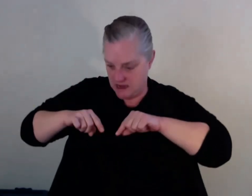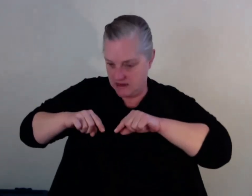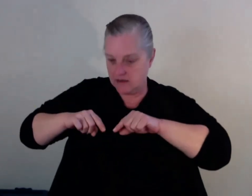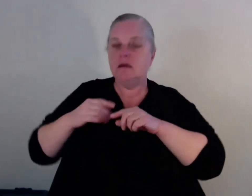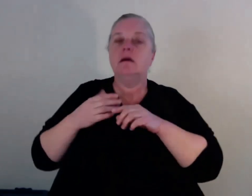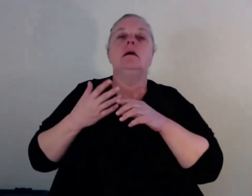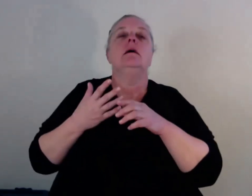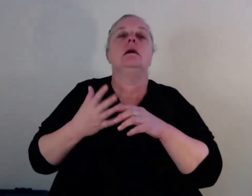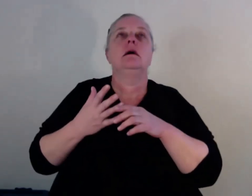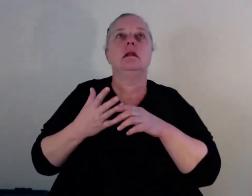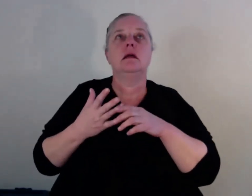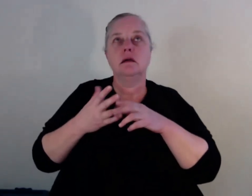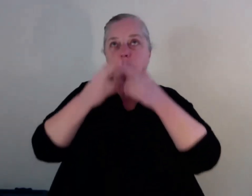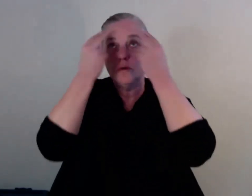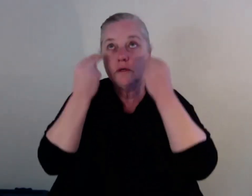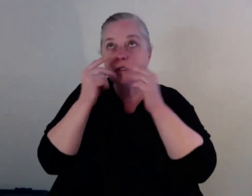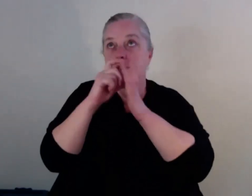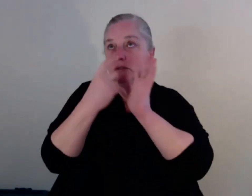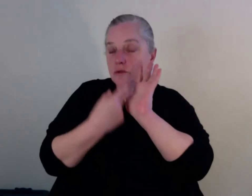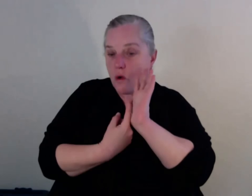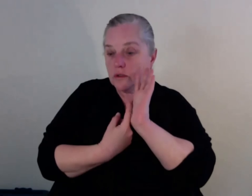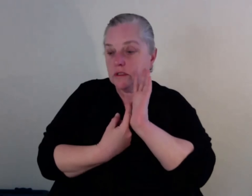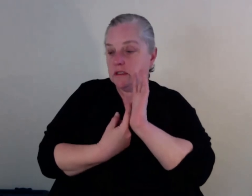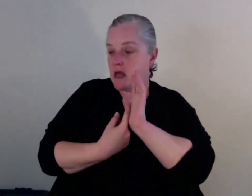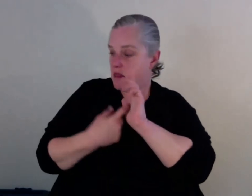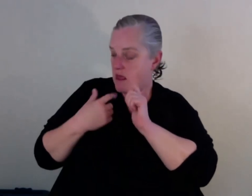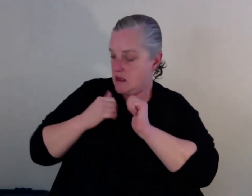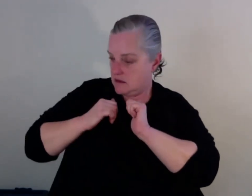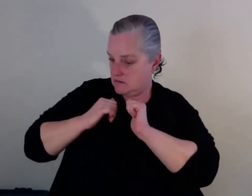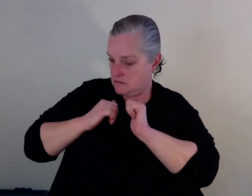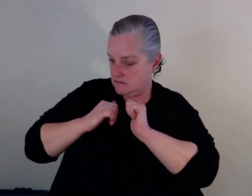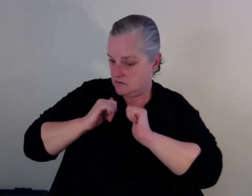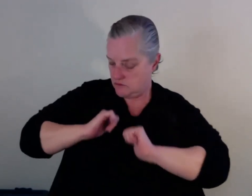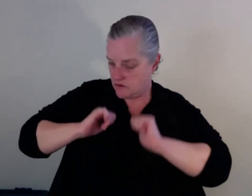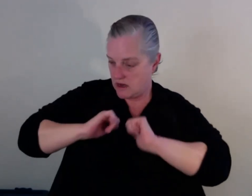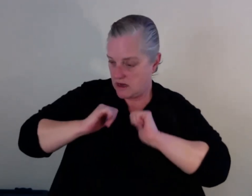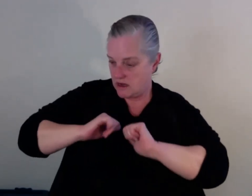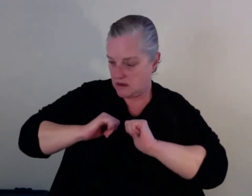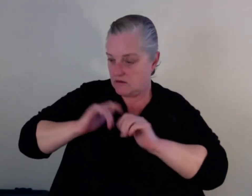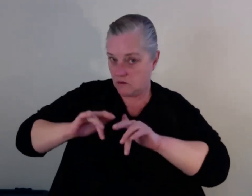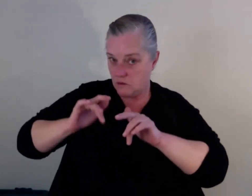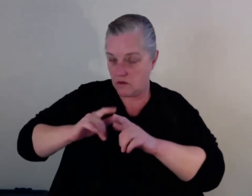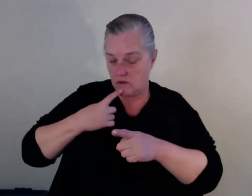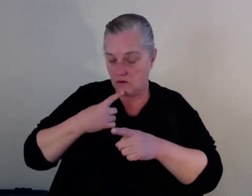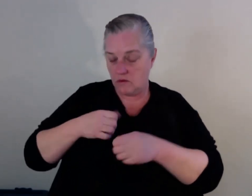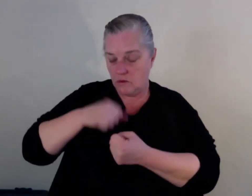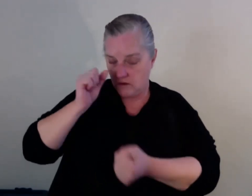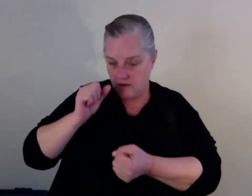nurses and doctors to be around alcohol and drug use, confront the stigma